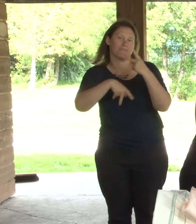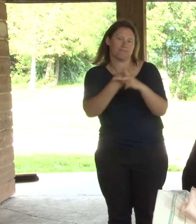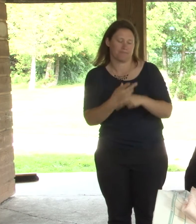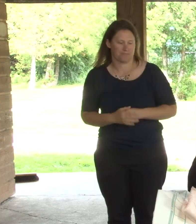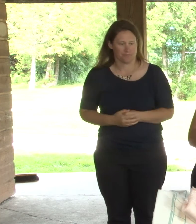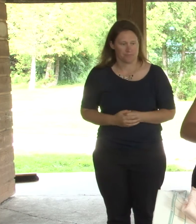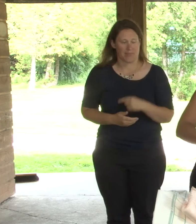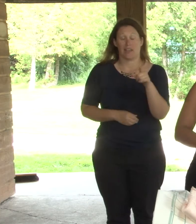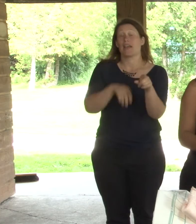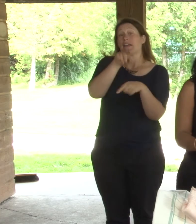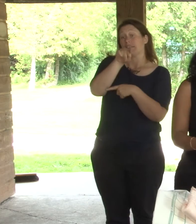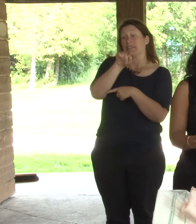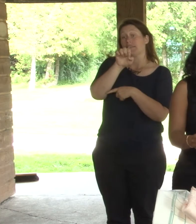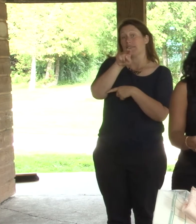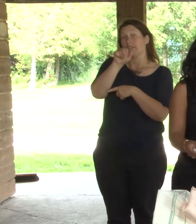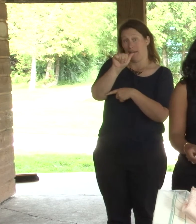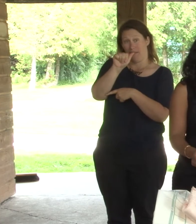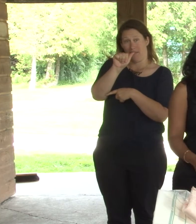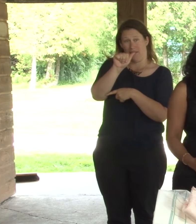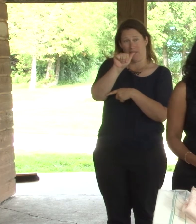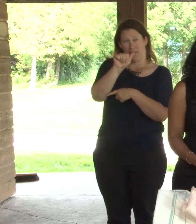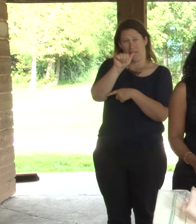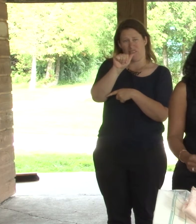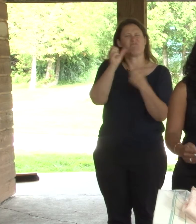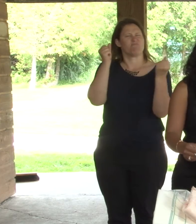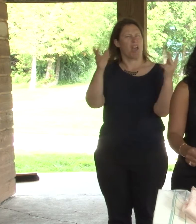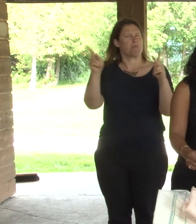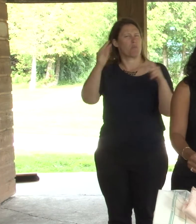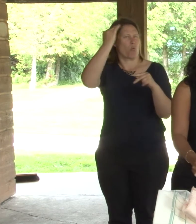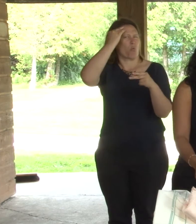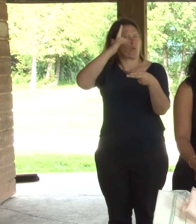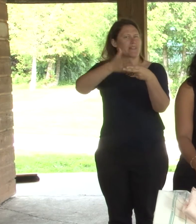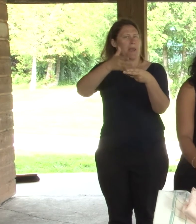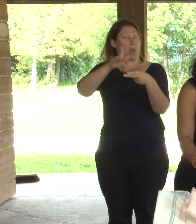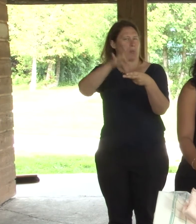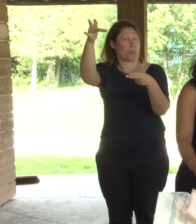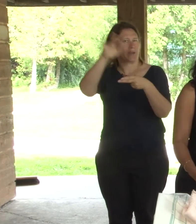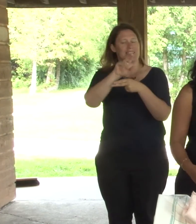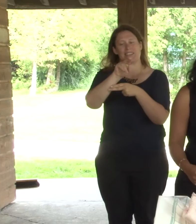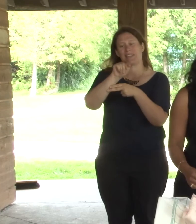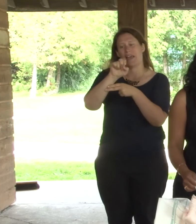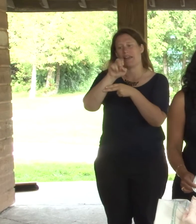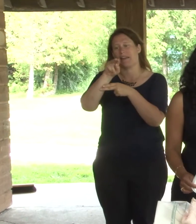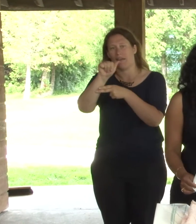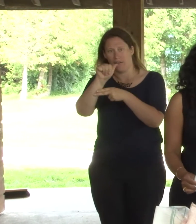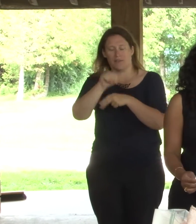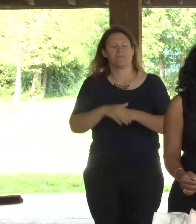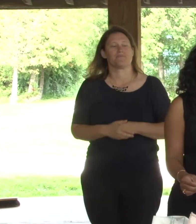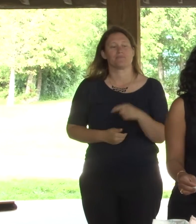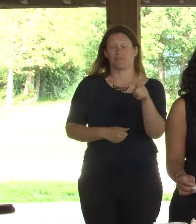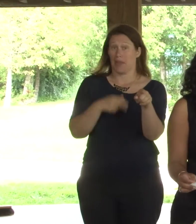Now, Tenna, everybody is very much familiar with this brand. This is a pad. Now, pads are usually